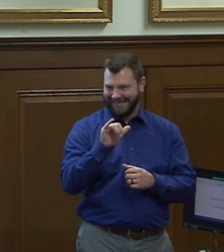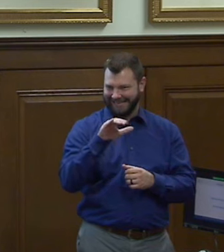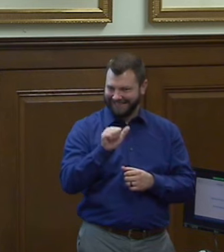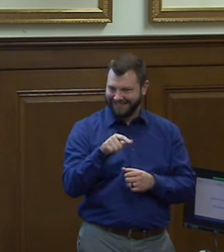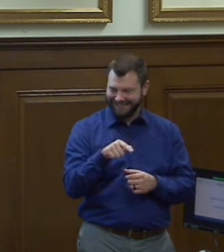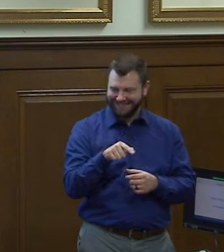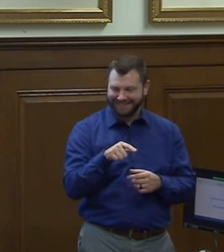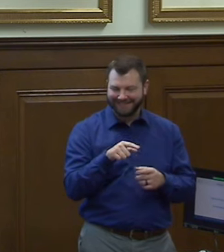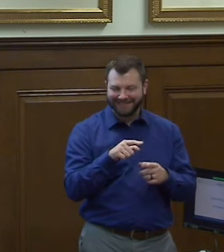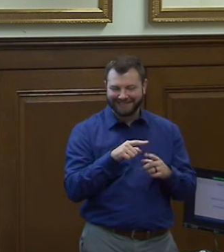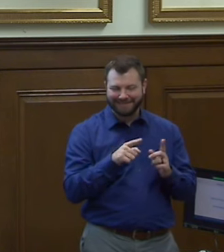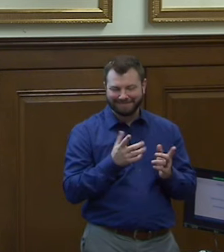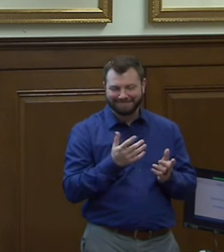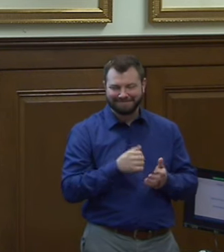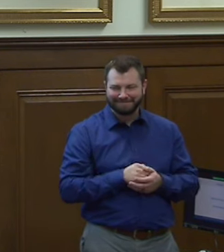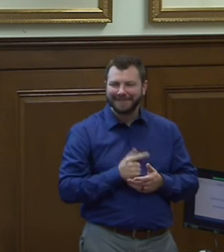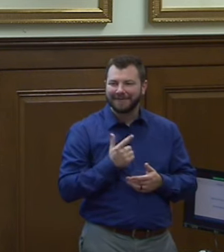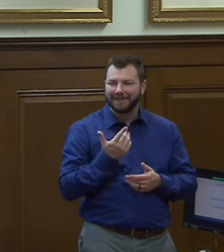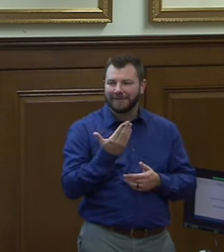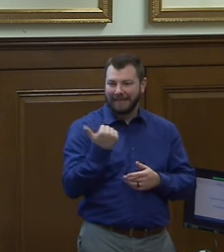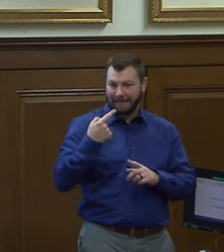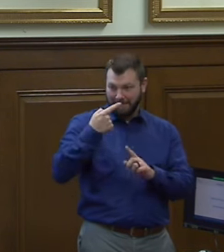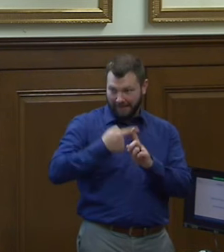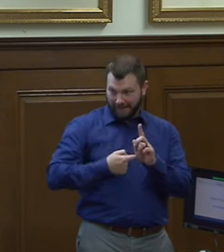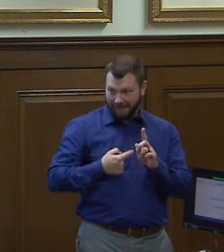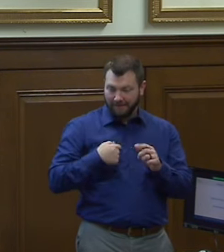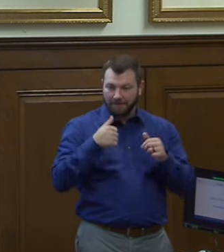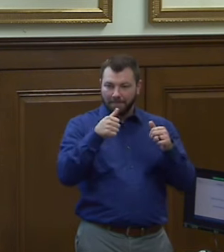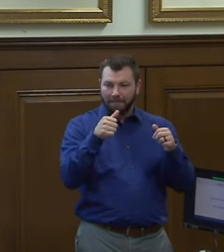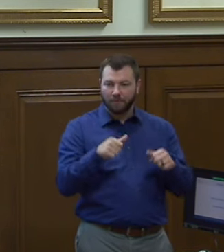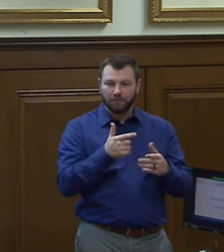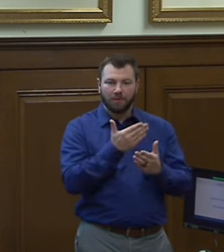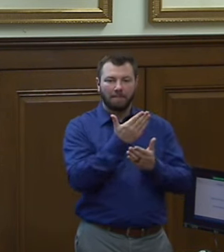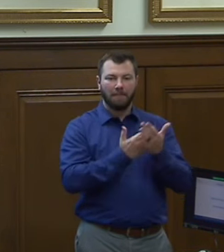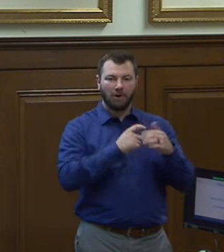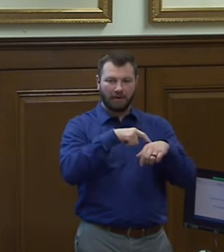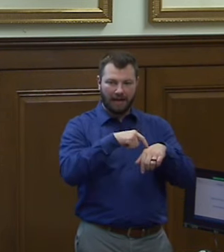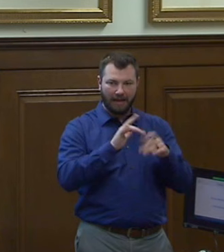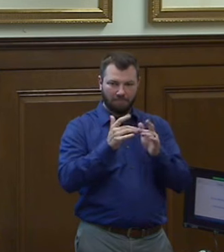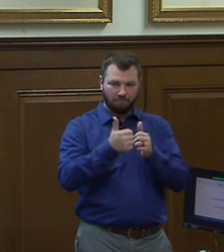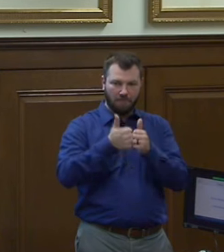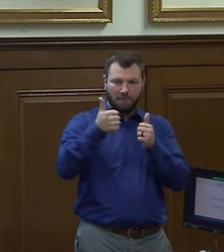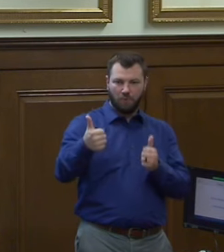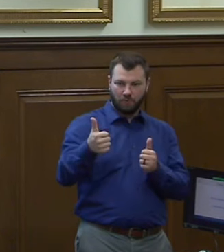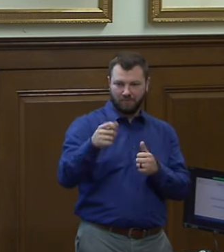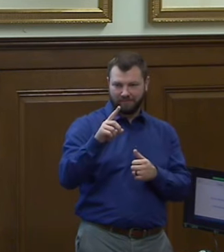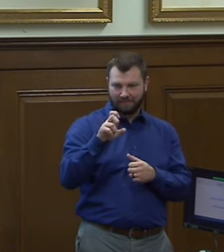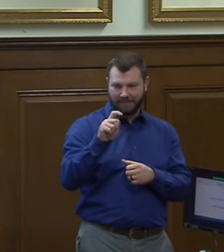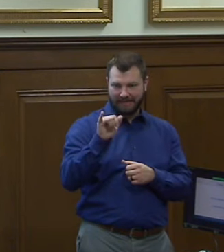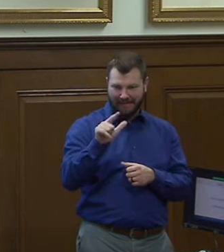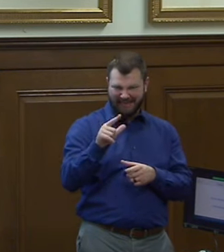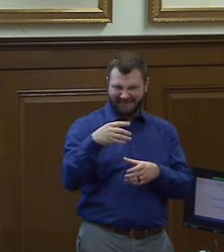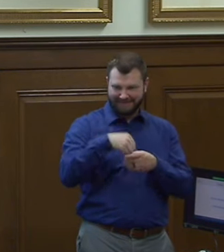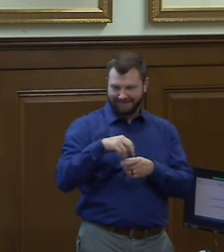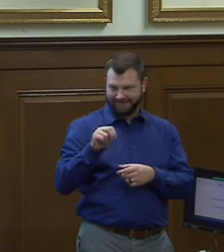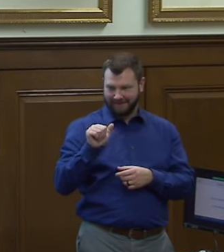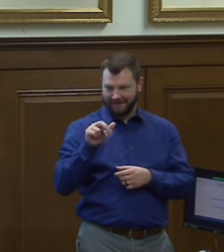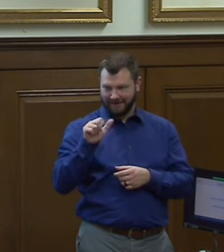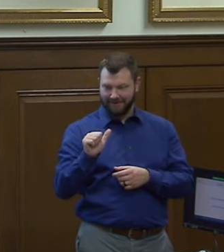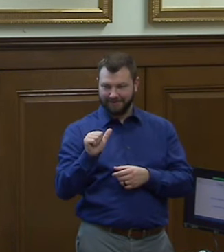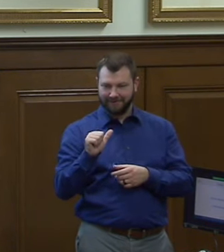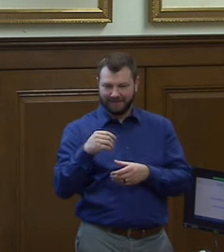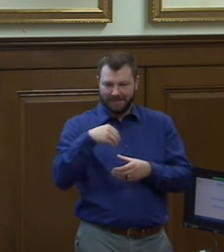but and last month we posted a part-time remote detail within the national archives internal